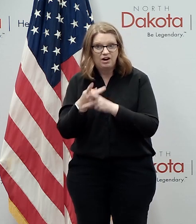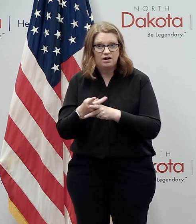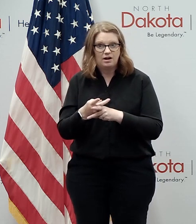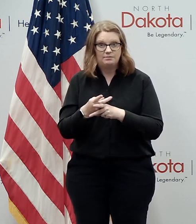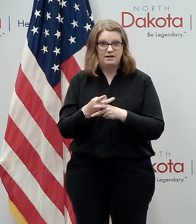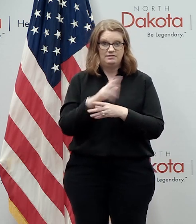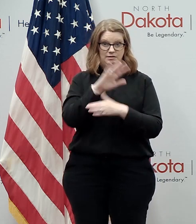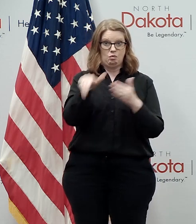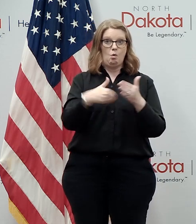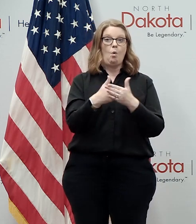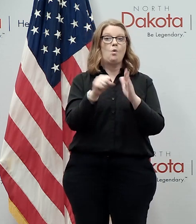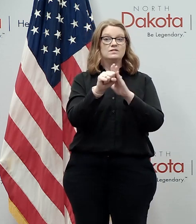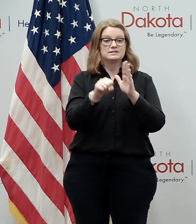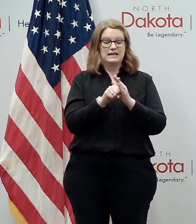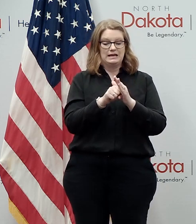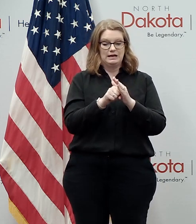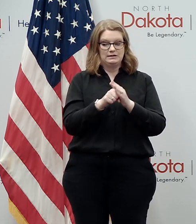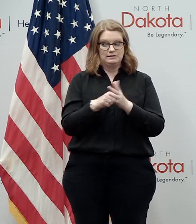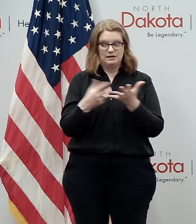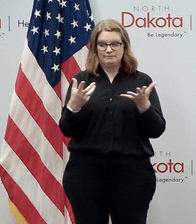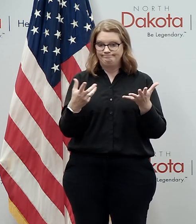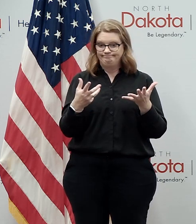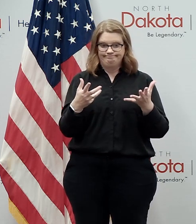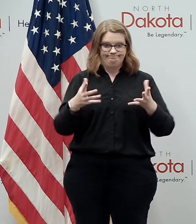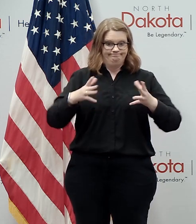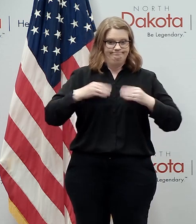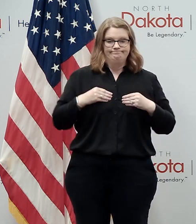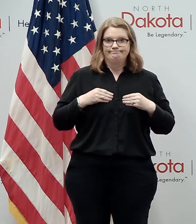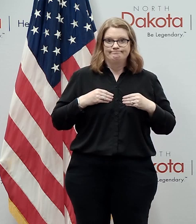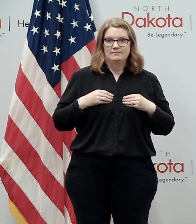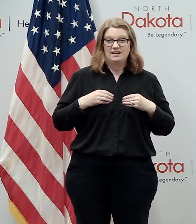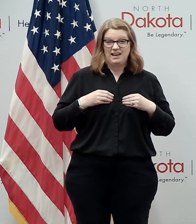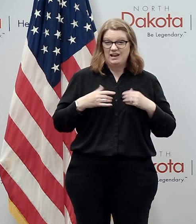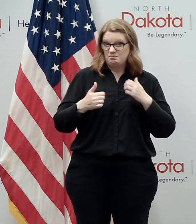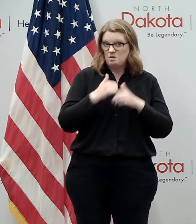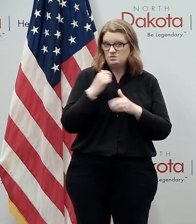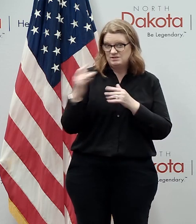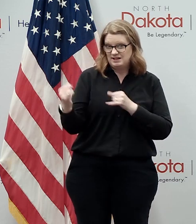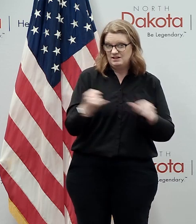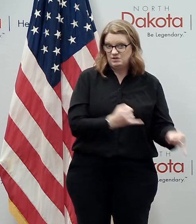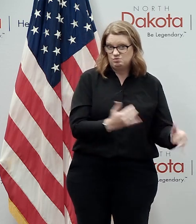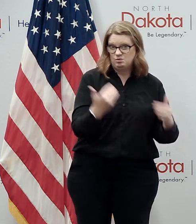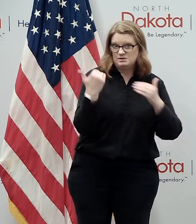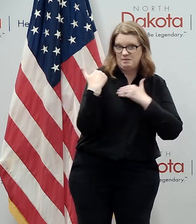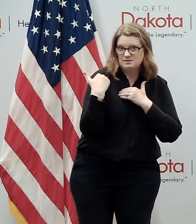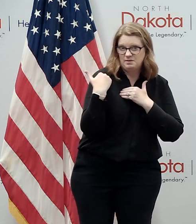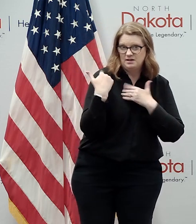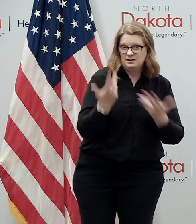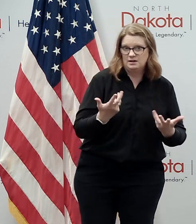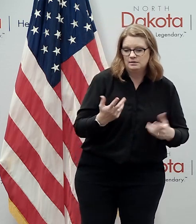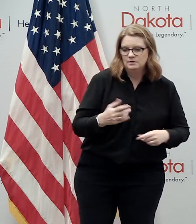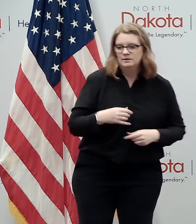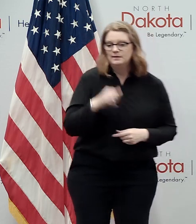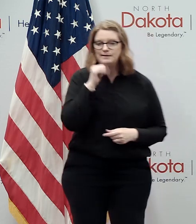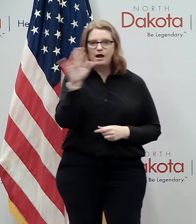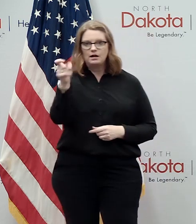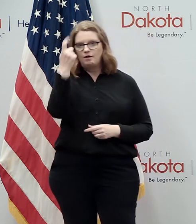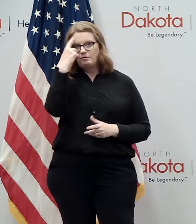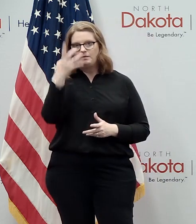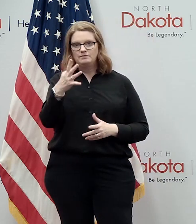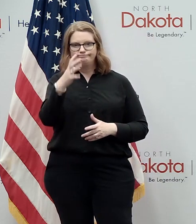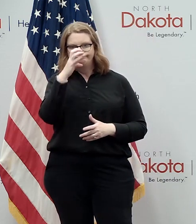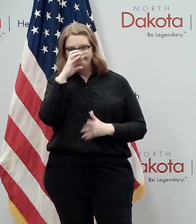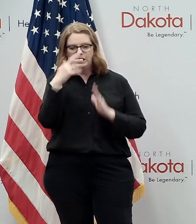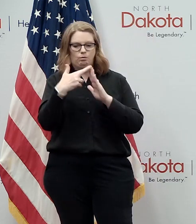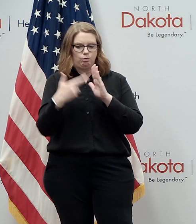effort for the whole state uh that that jumped on it and most of it was individual responsibility as opposed to uh government action so i